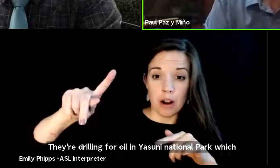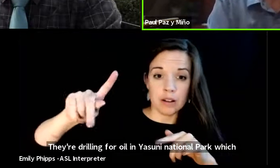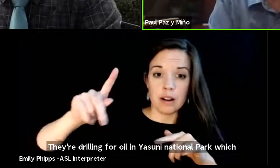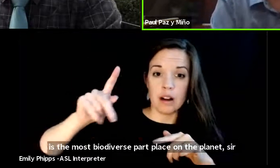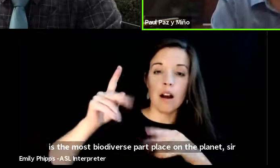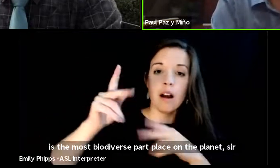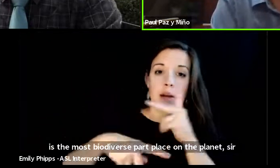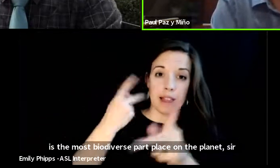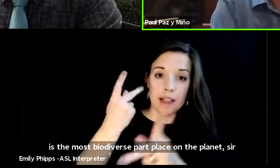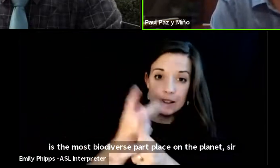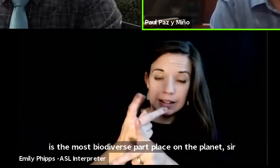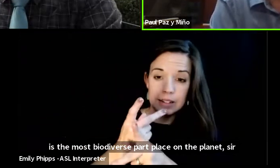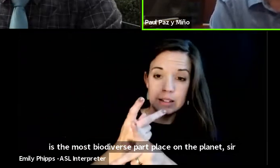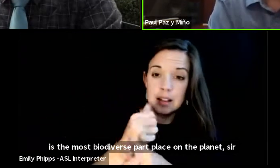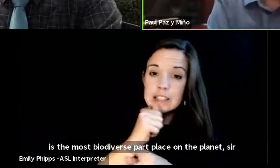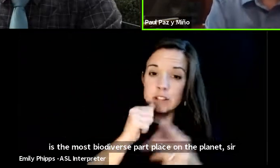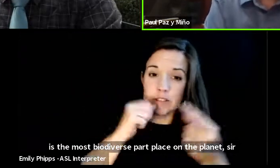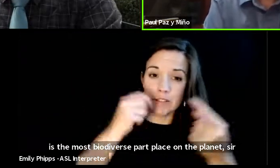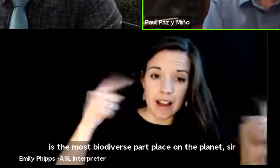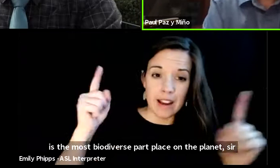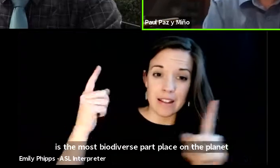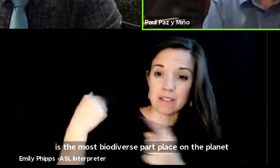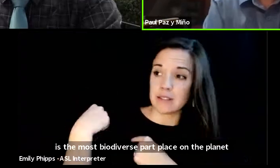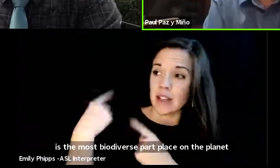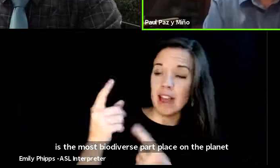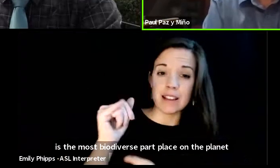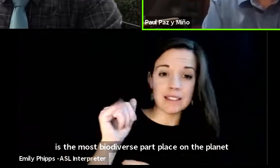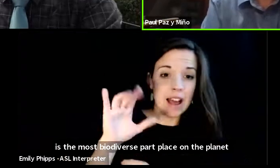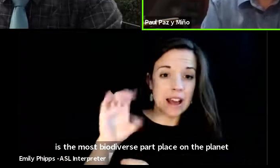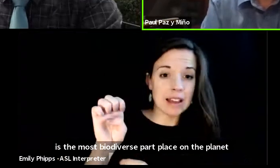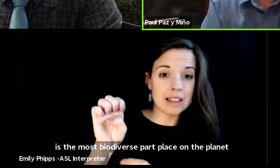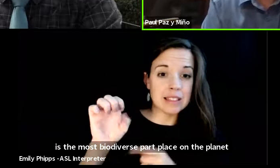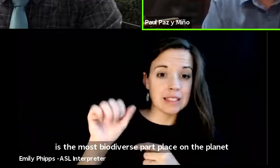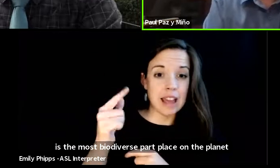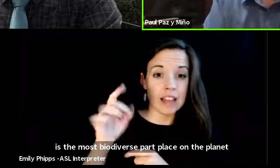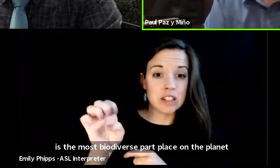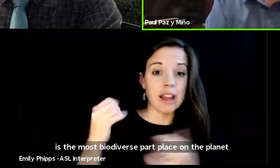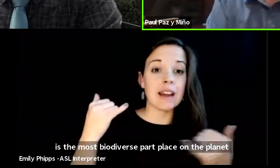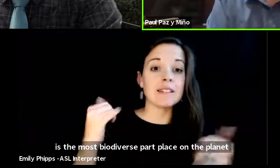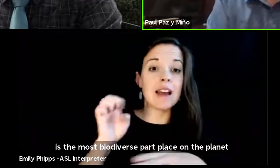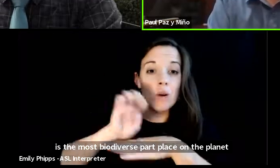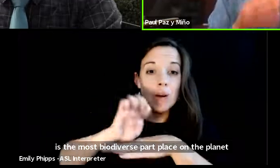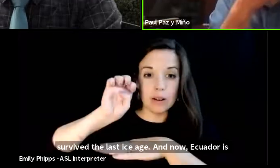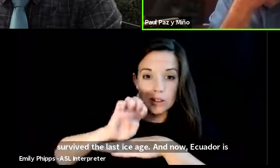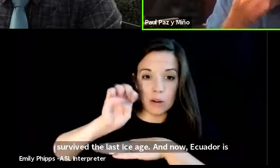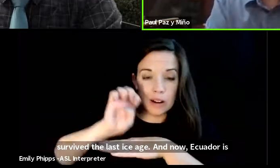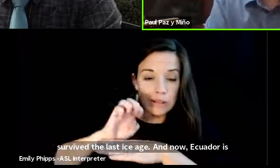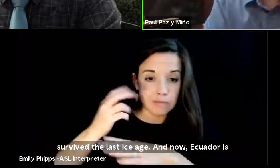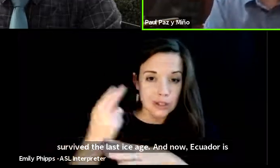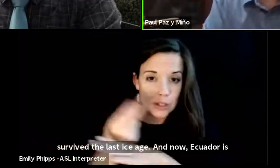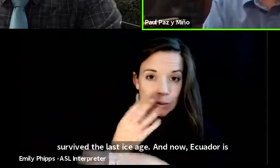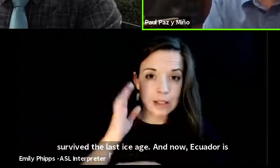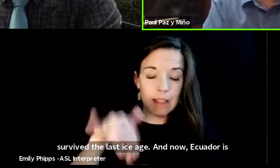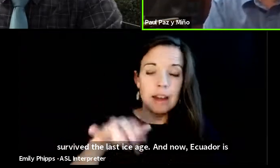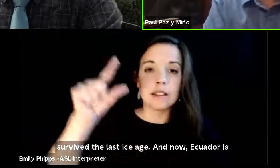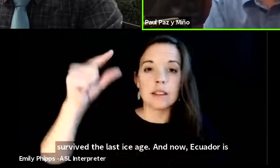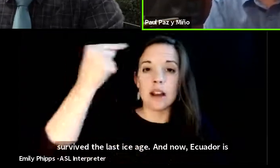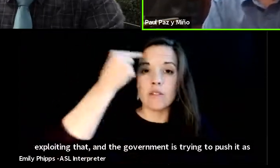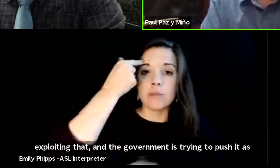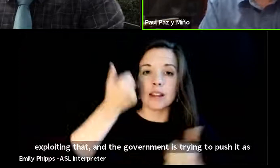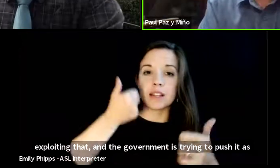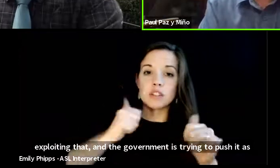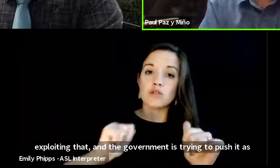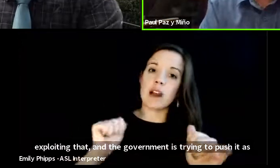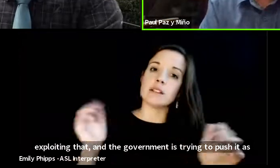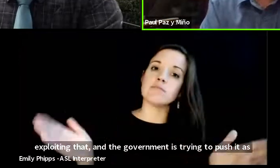survived the last ice age and now ecuador is exploiting that and the government is trying to push it as